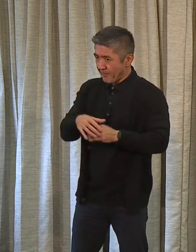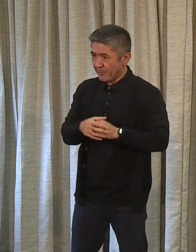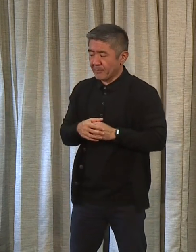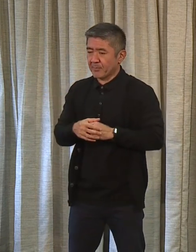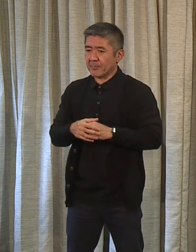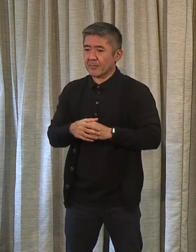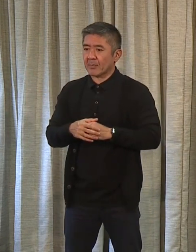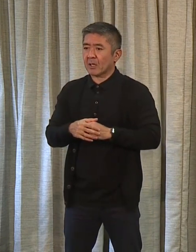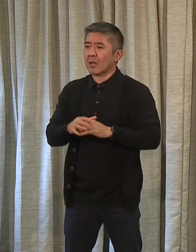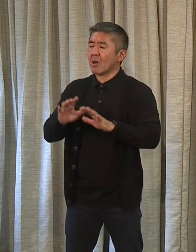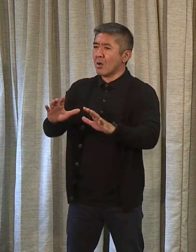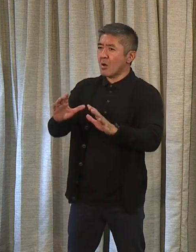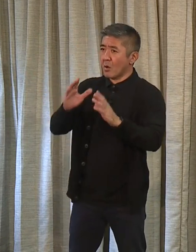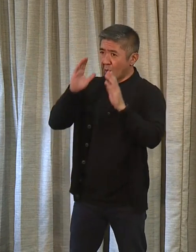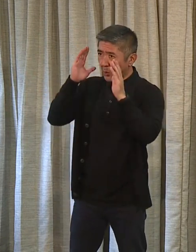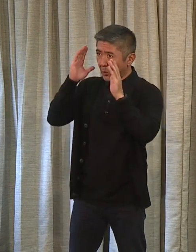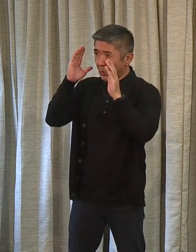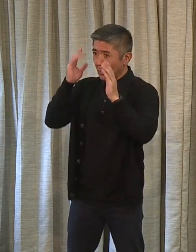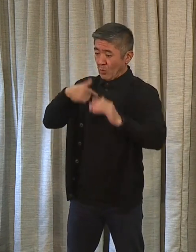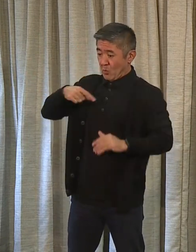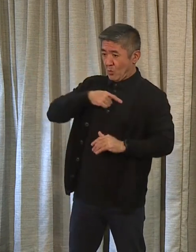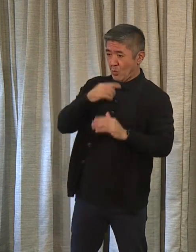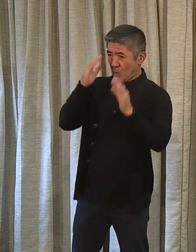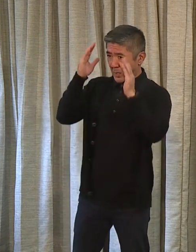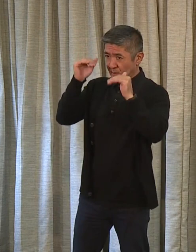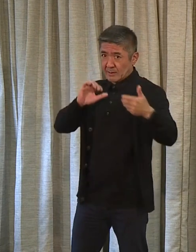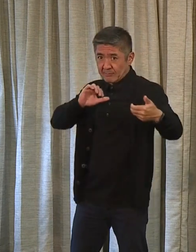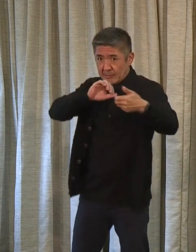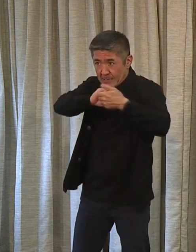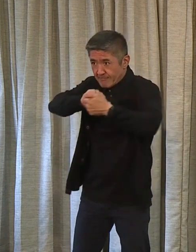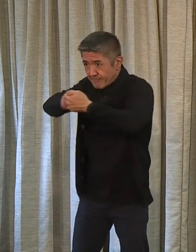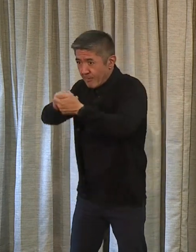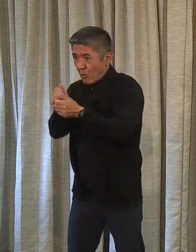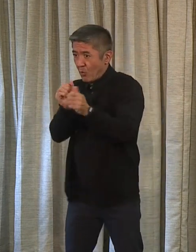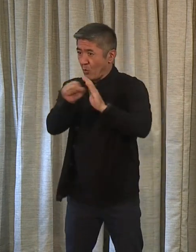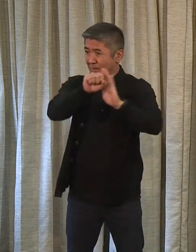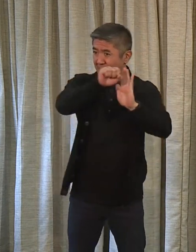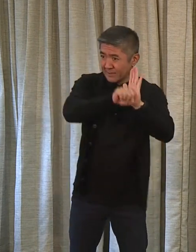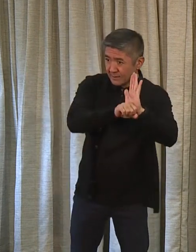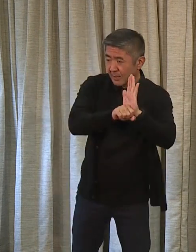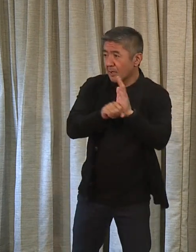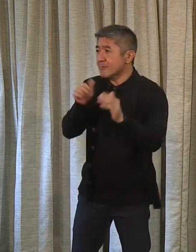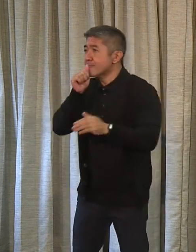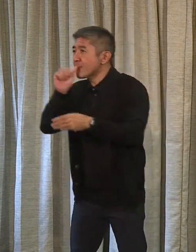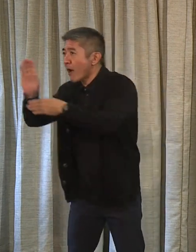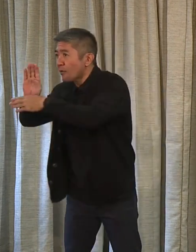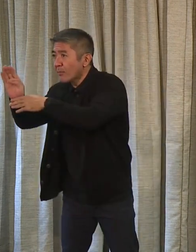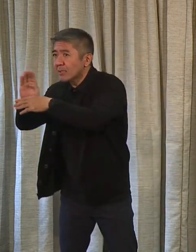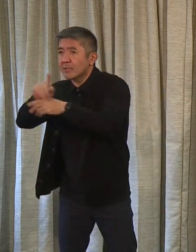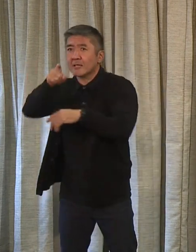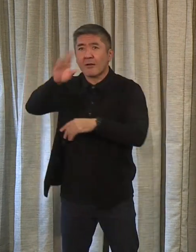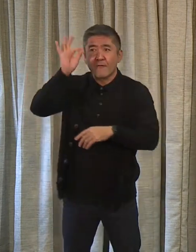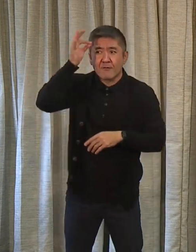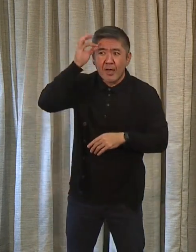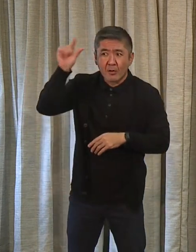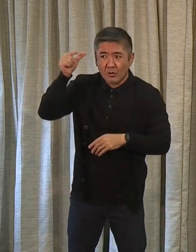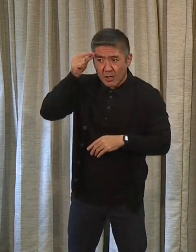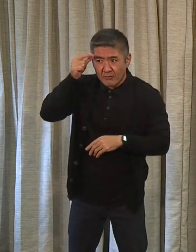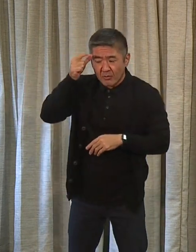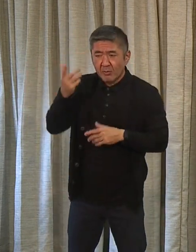But we expect to work in conjunction and collaboration with the state, the private sector, and the federal government. And